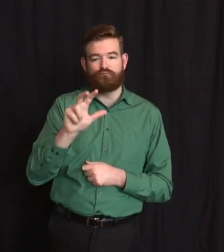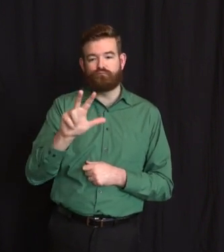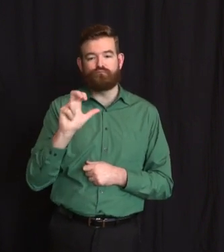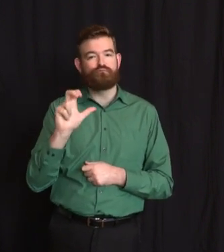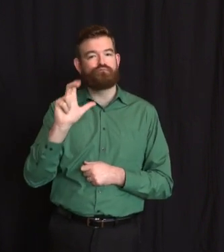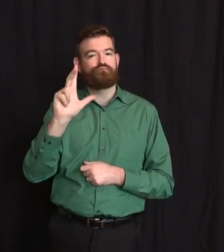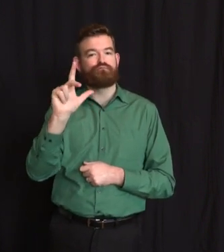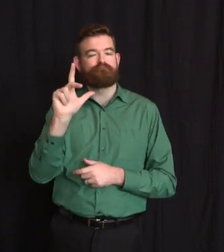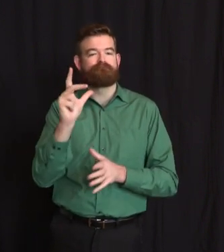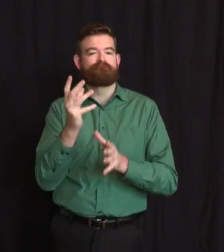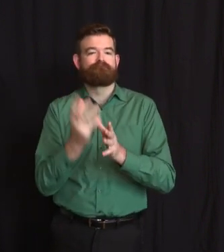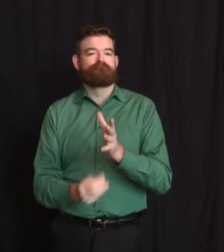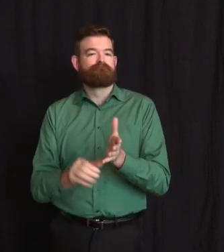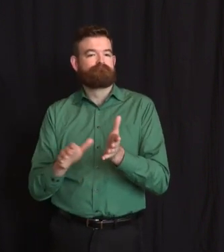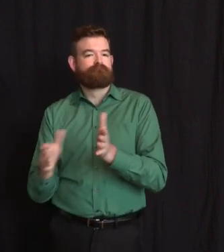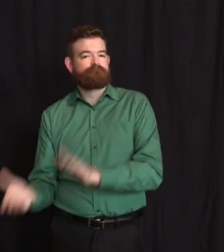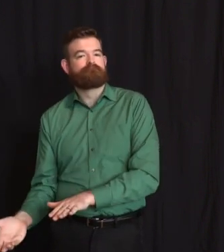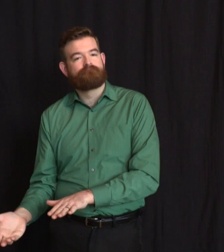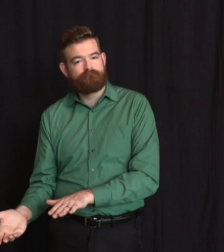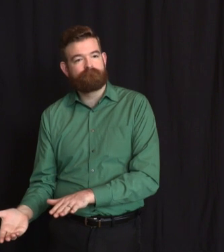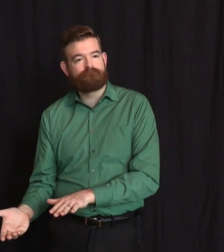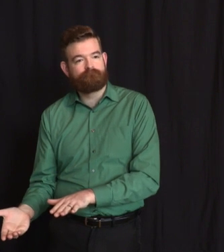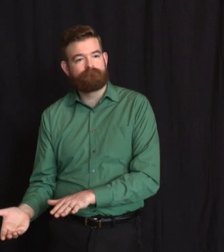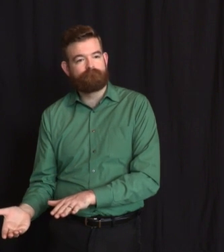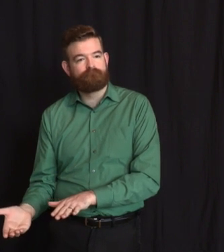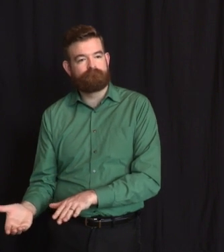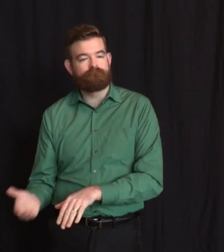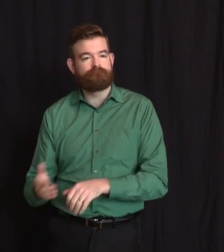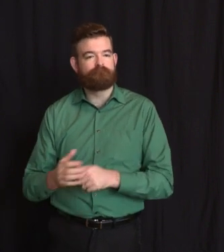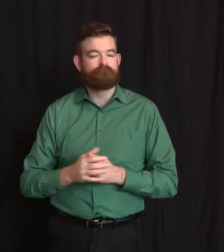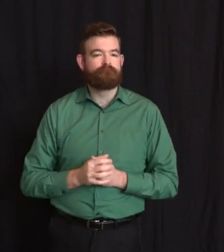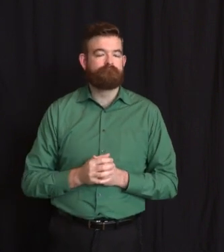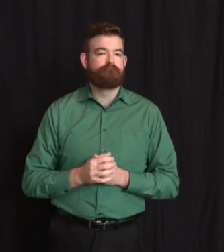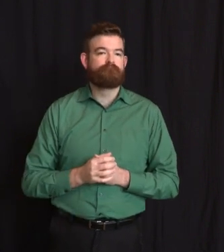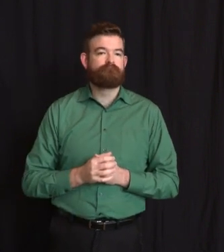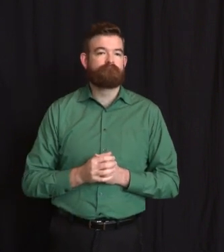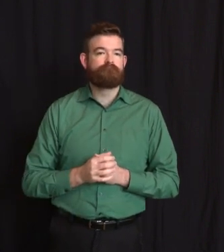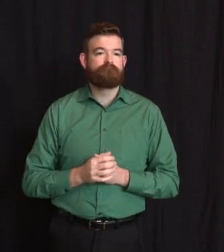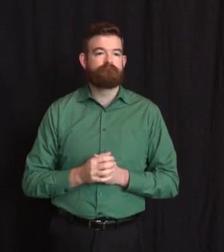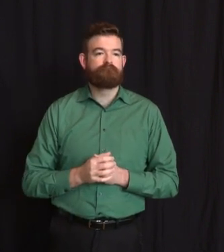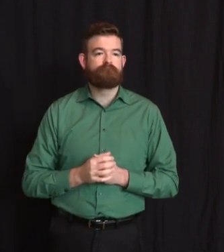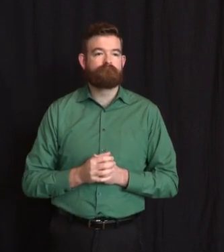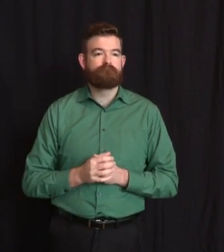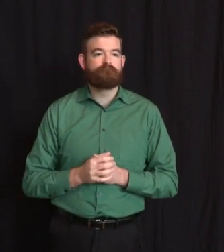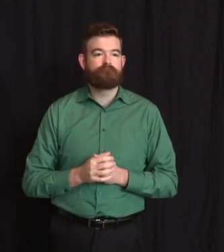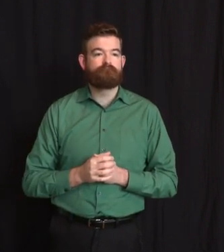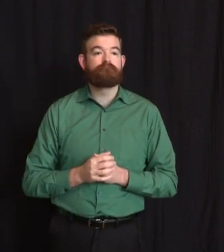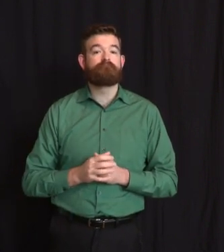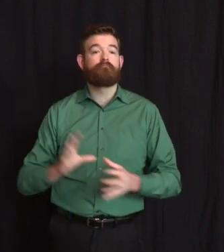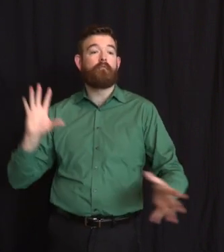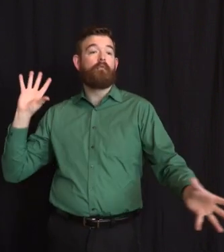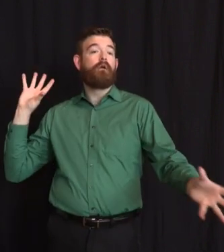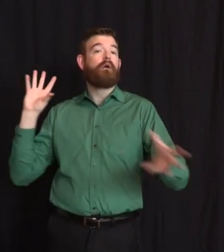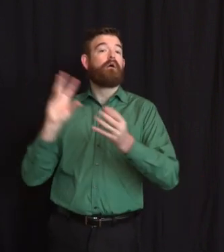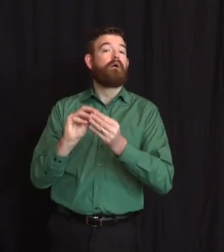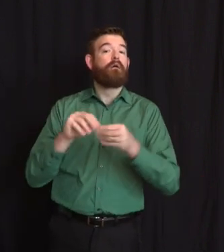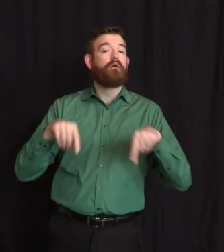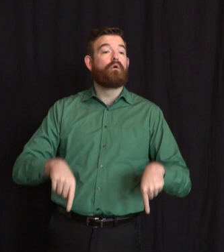due to COVID-19 related complications. Our statewide total of fatalities now sits at 3